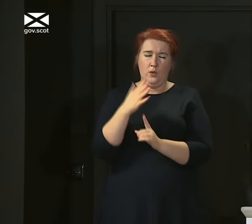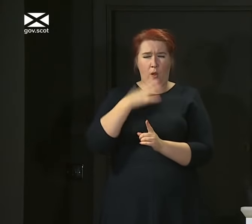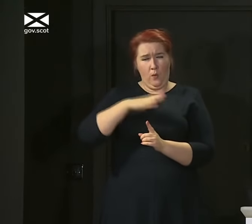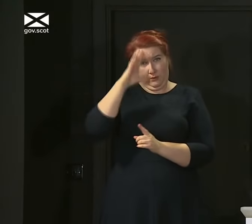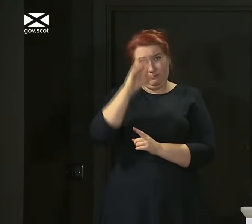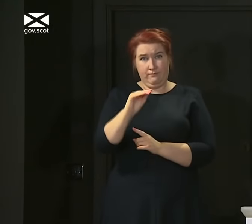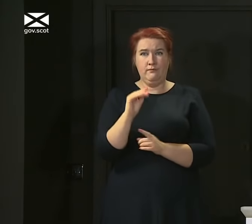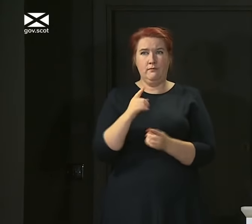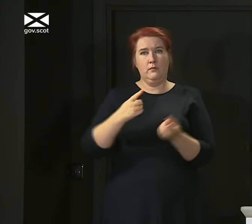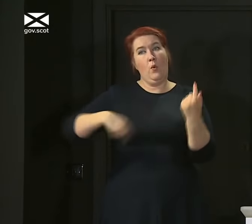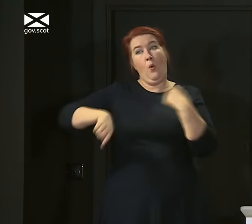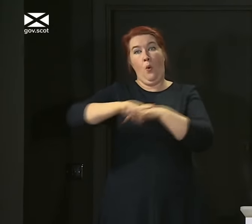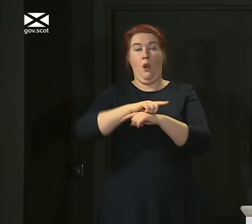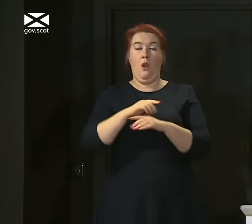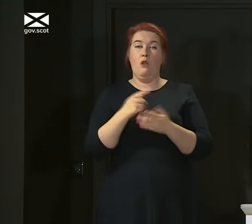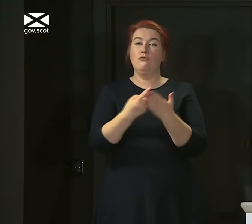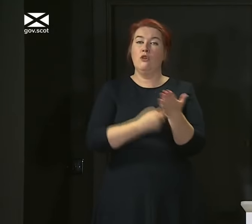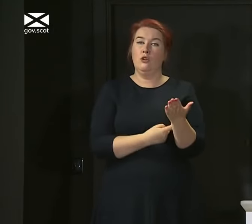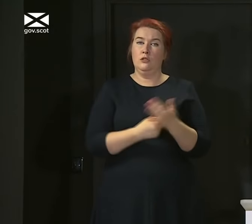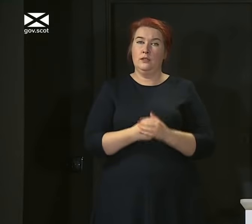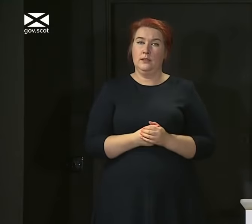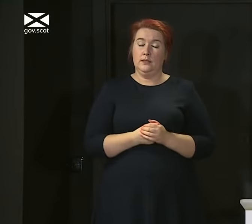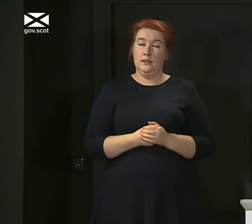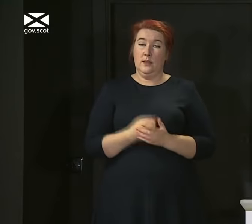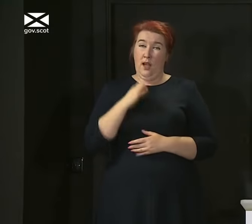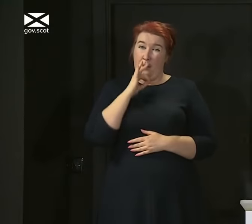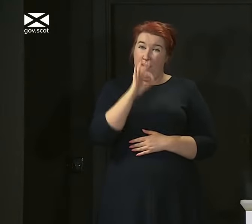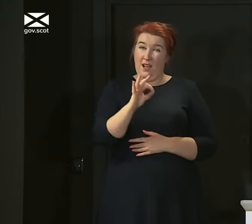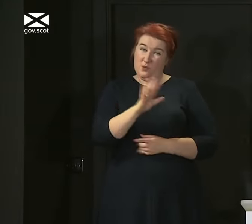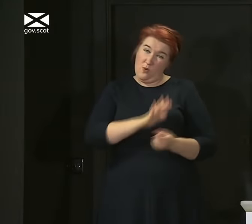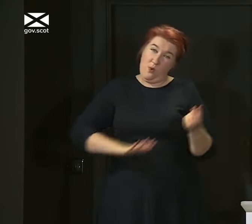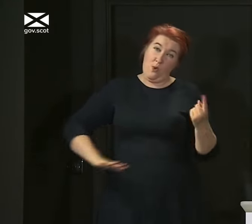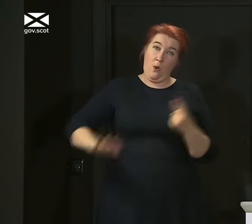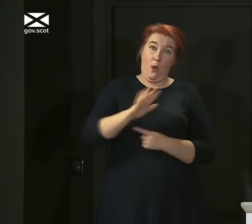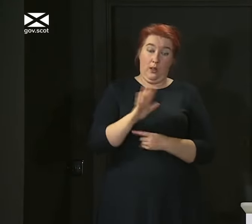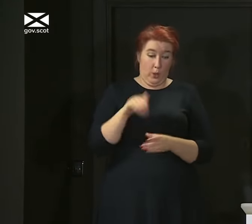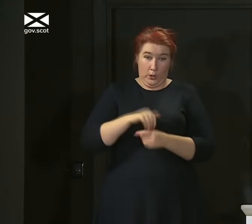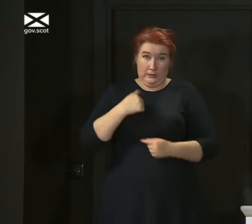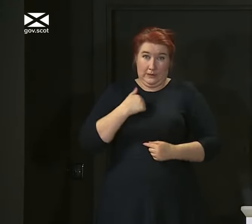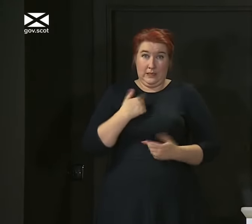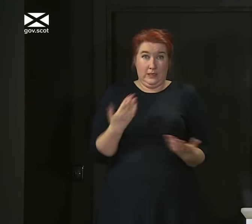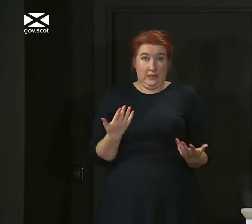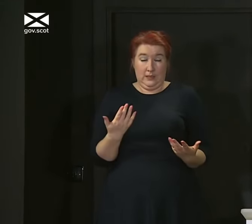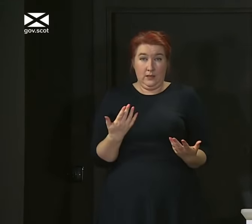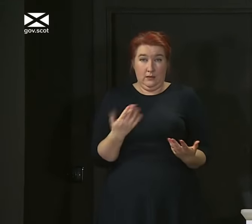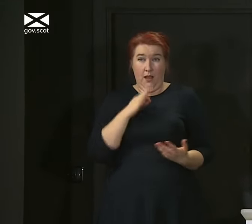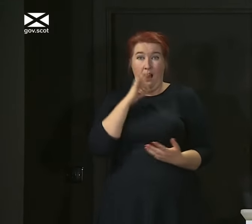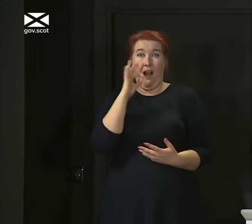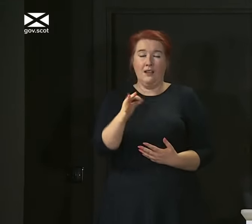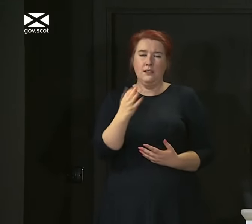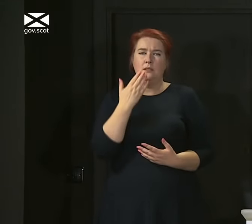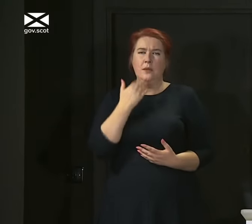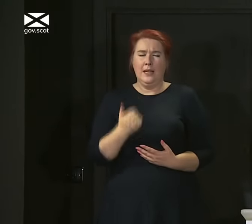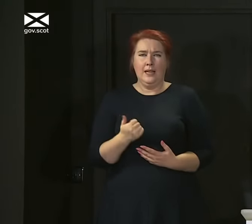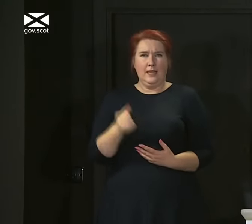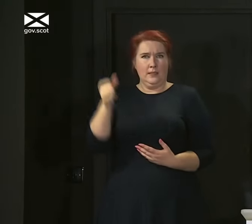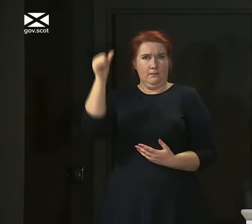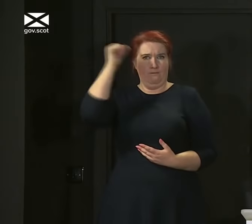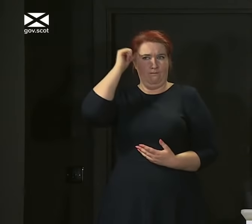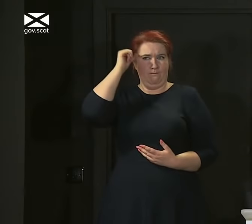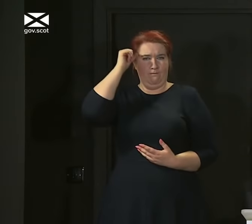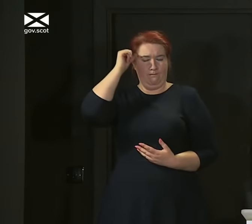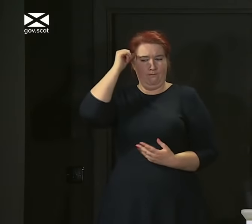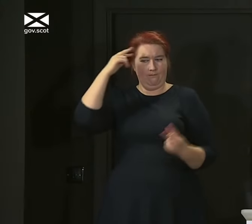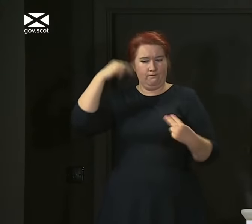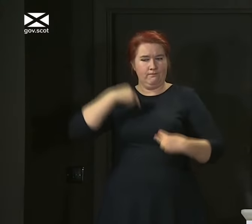on today. What I'm asking all of us, including me, to do right now is to be very conscious of